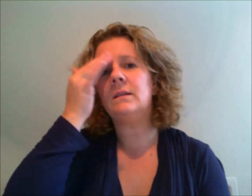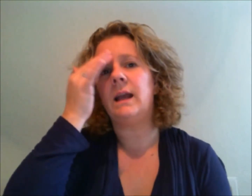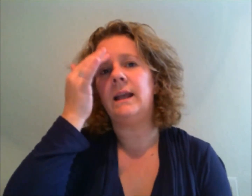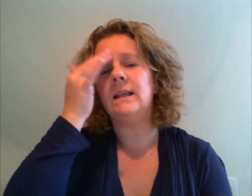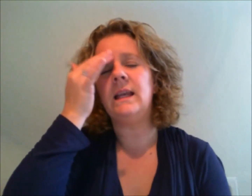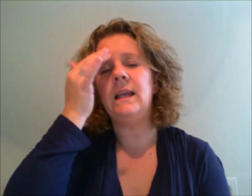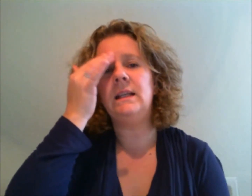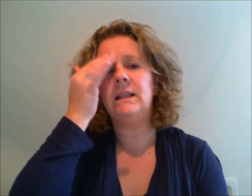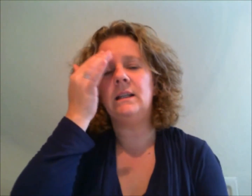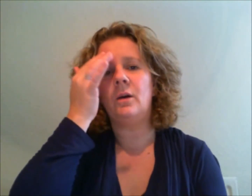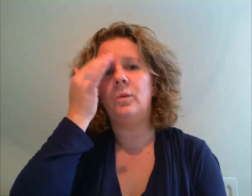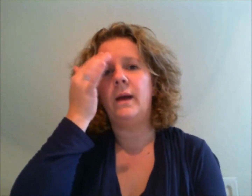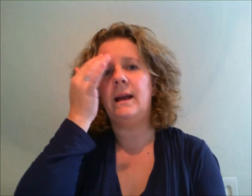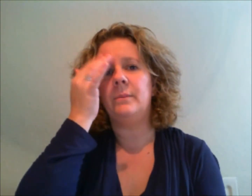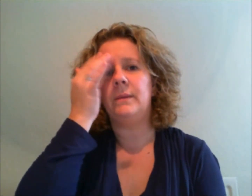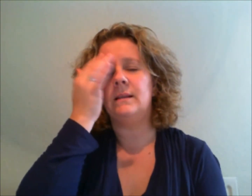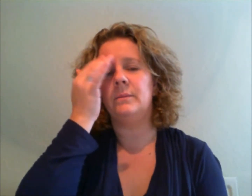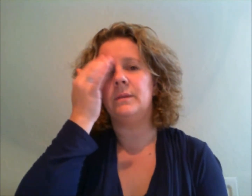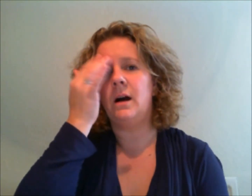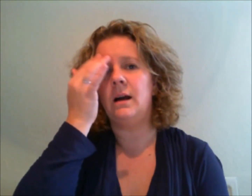like it's eating away at me sometimes